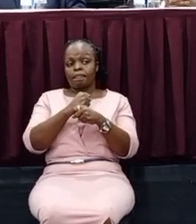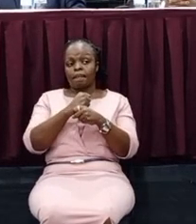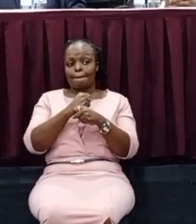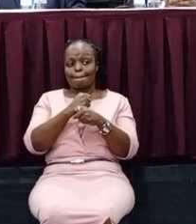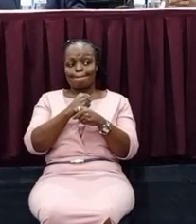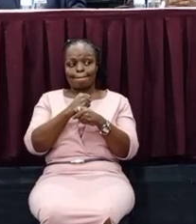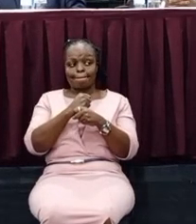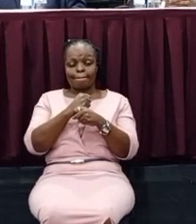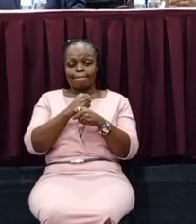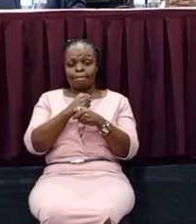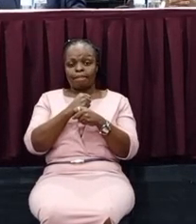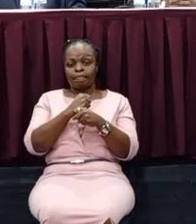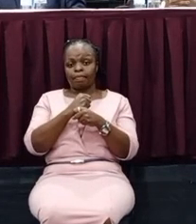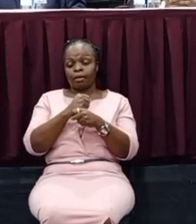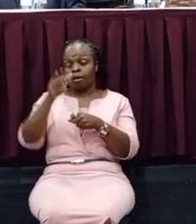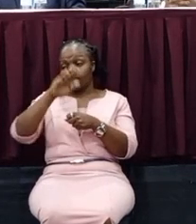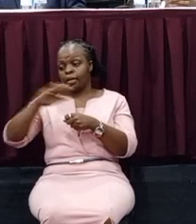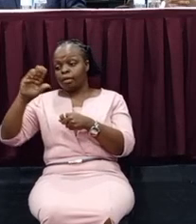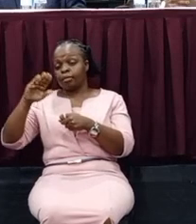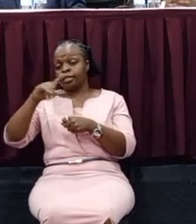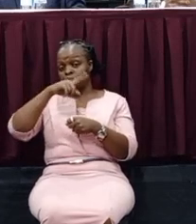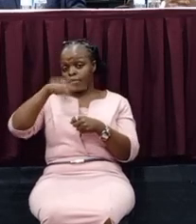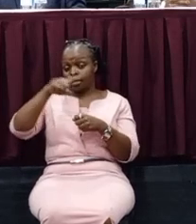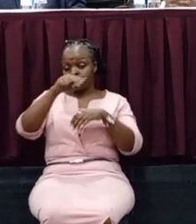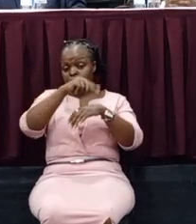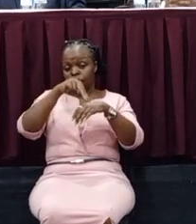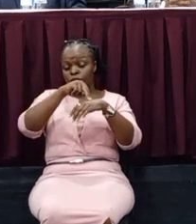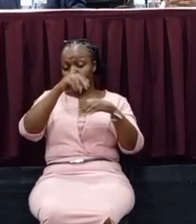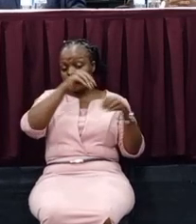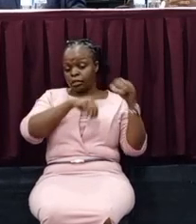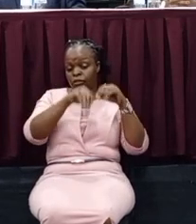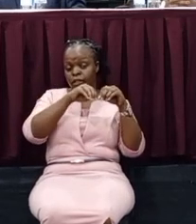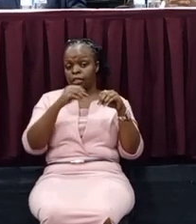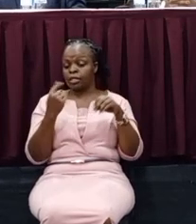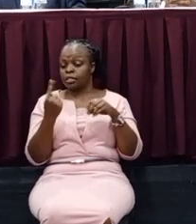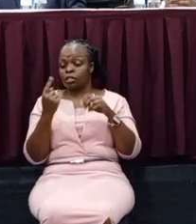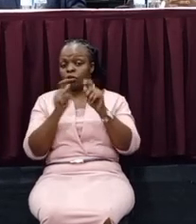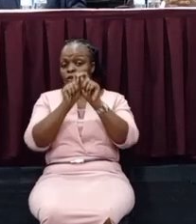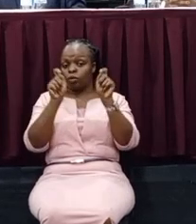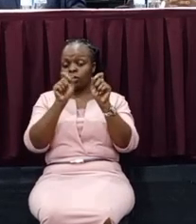Parliament passed the National Electronic Single Widow System Act of 2022.